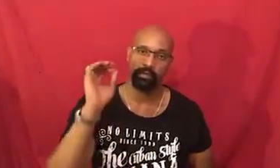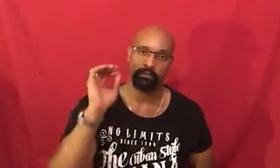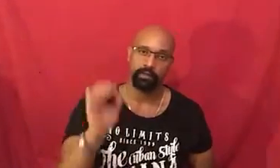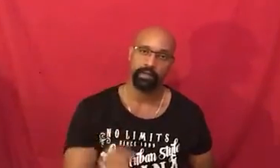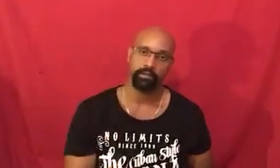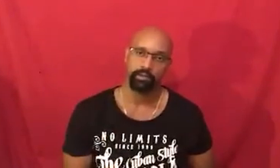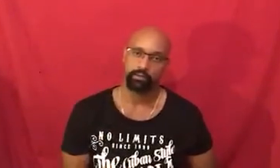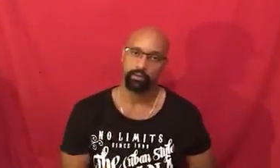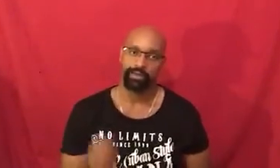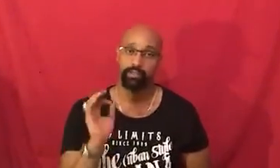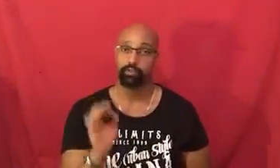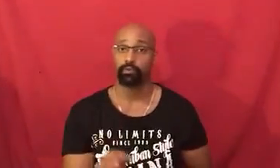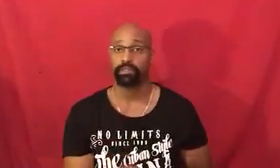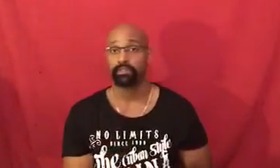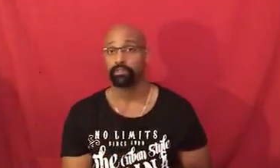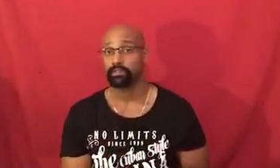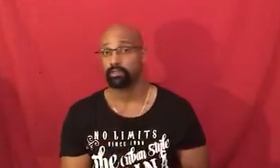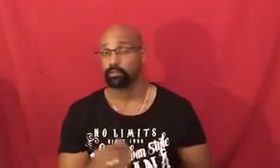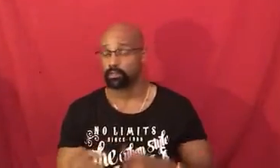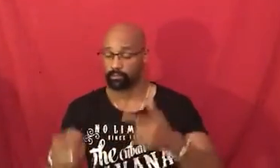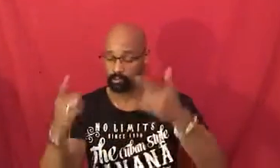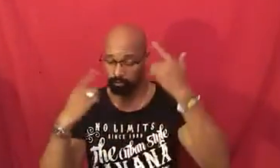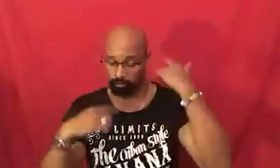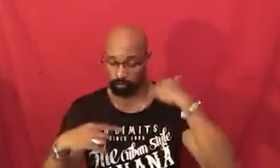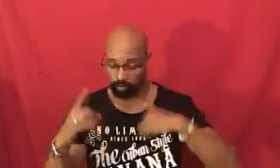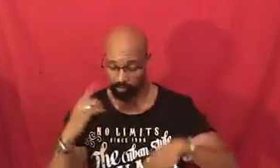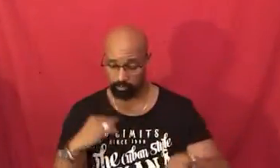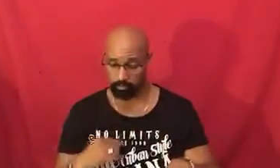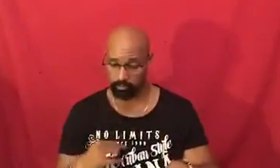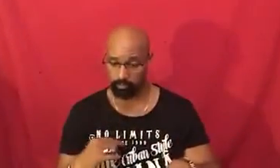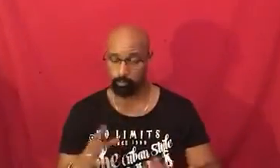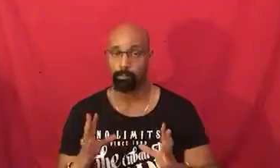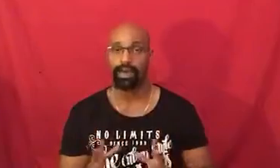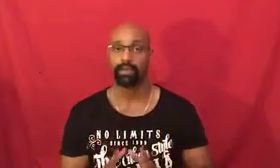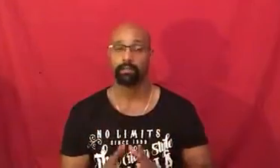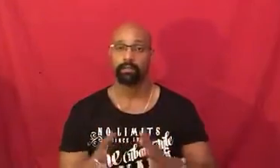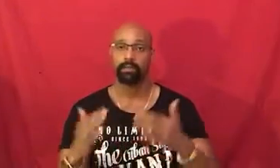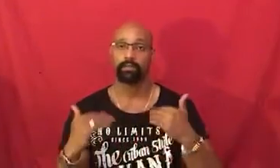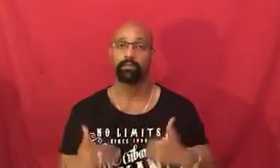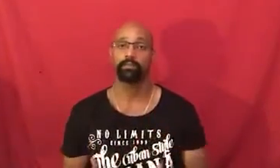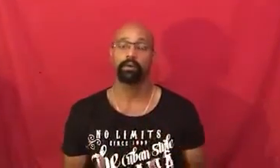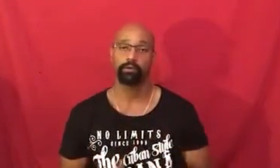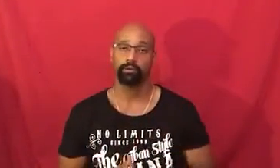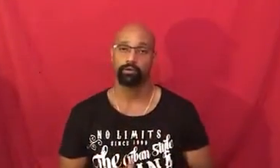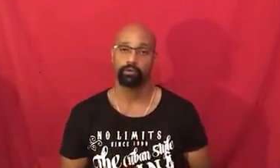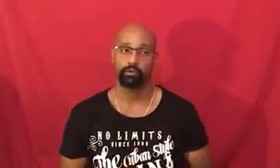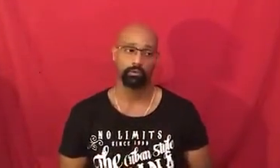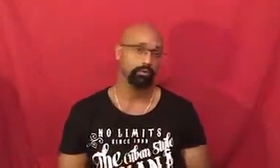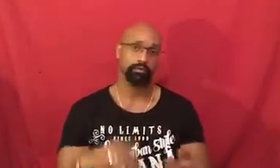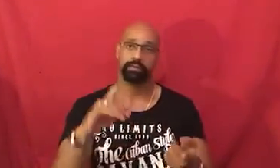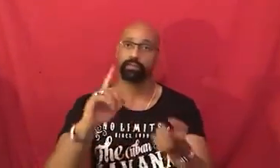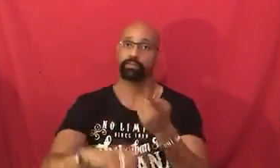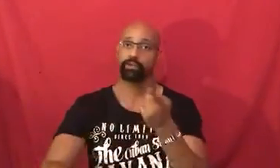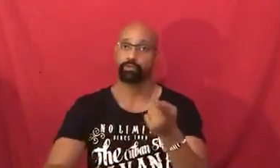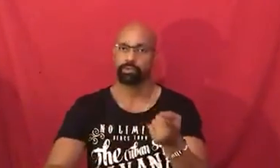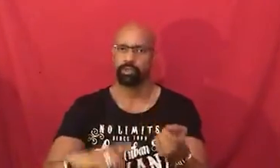take advantage of your natural instincts that you have them to constantly battle and keep under control things like the news